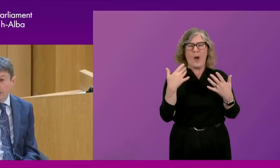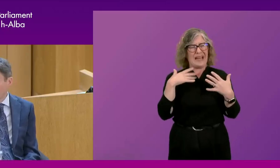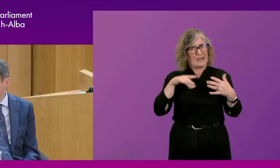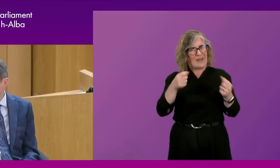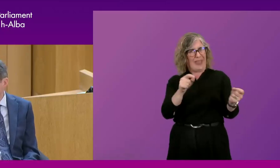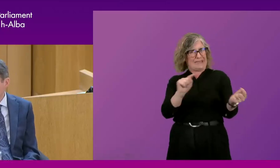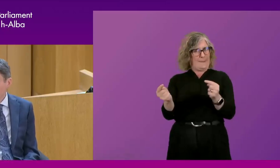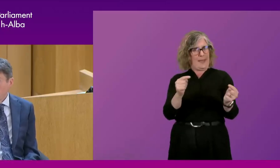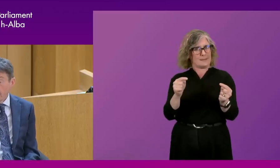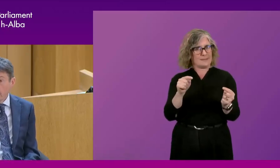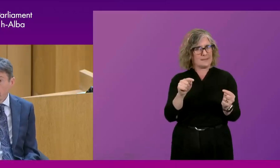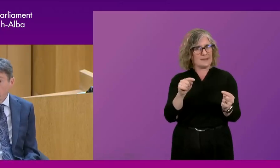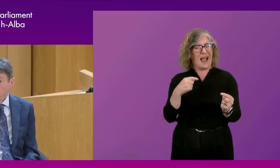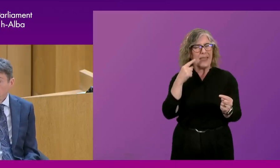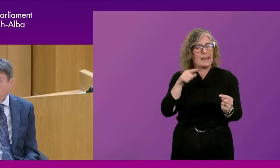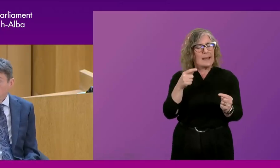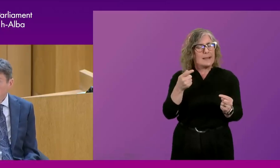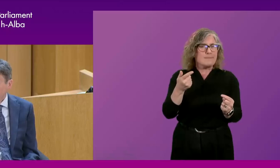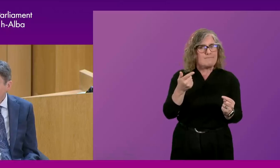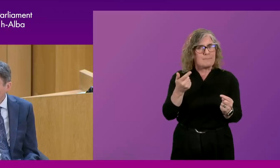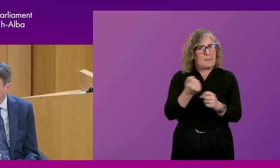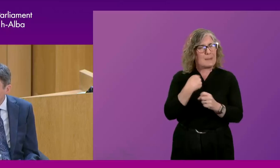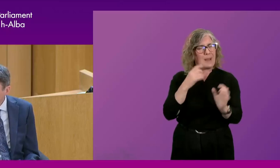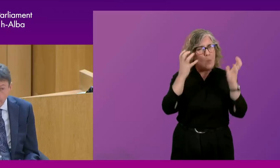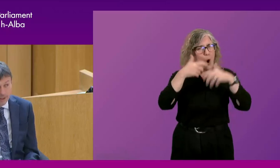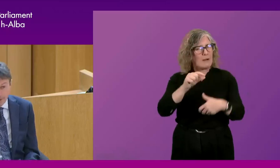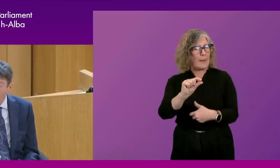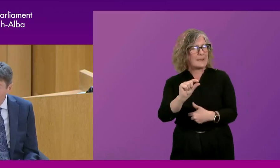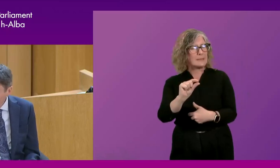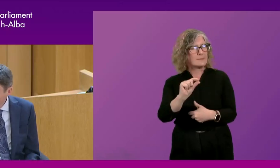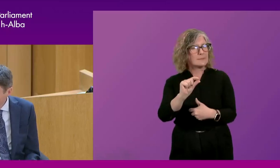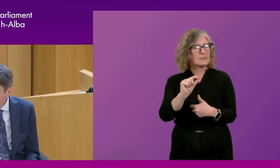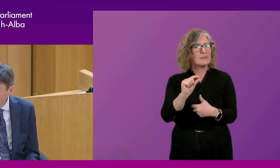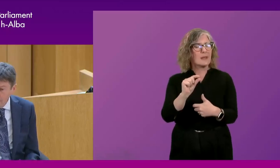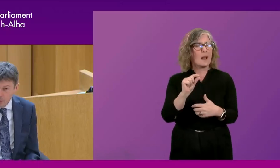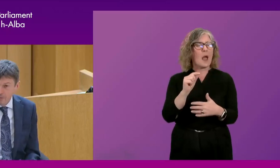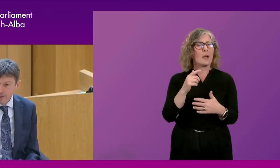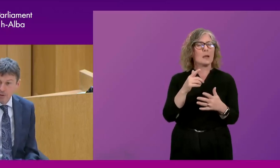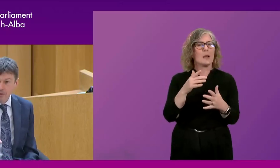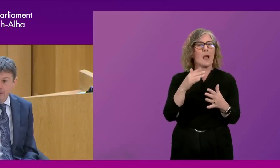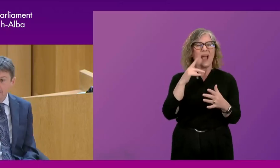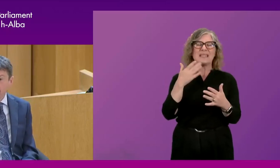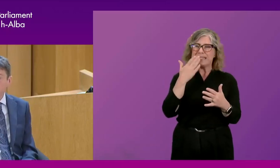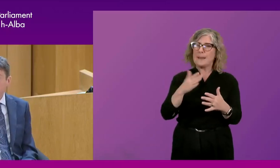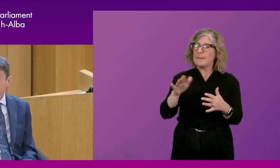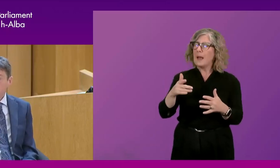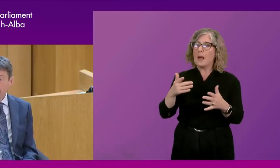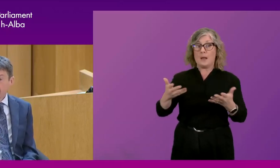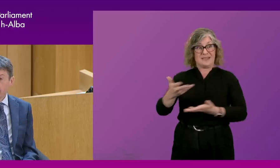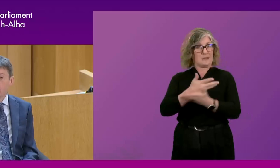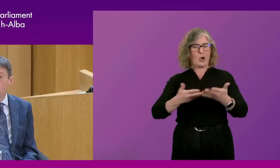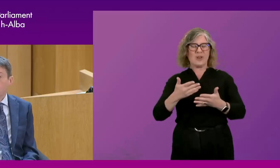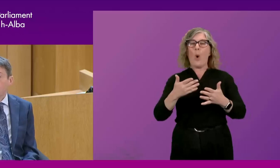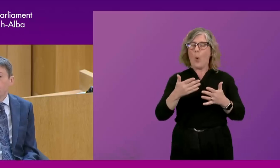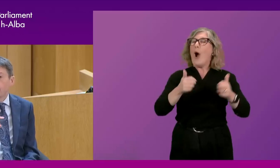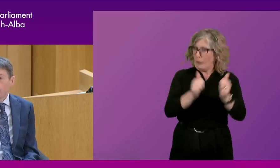that's what slightly worries me about, um, sometimes the over, if I can say, over-consensual nature of discussion in Scotland is